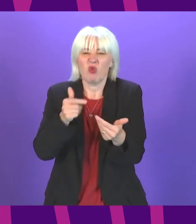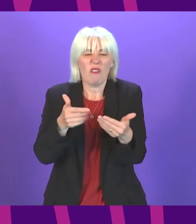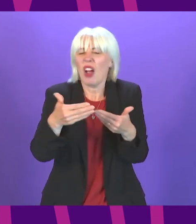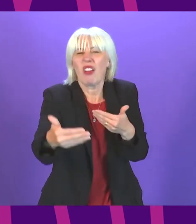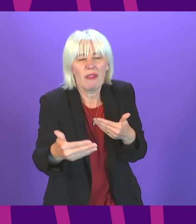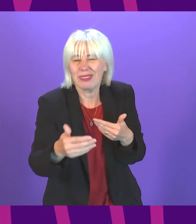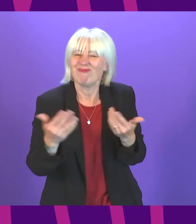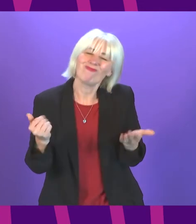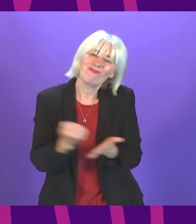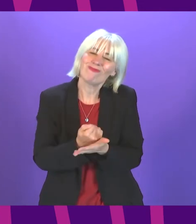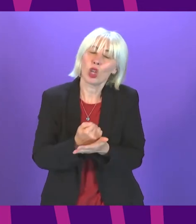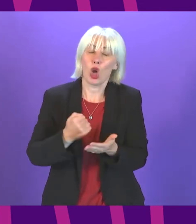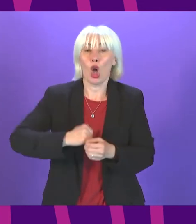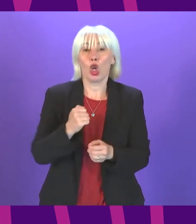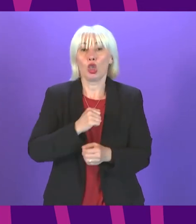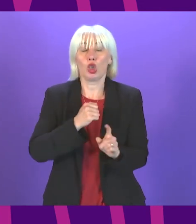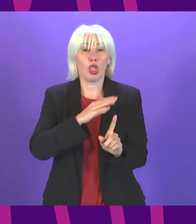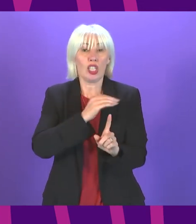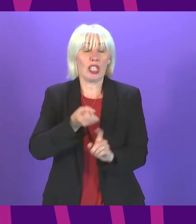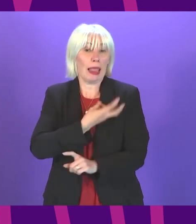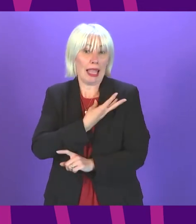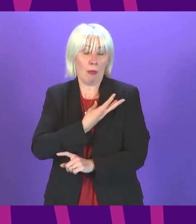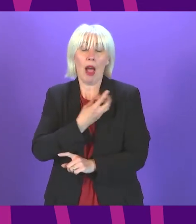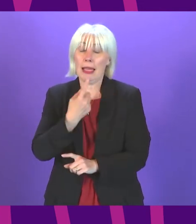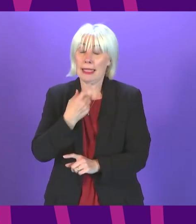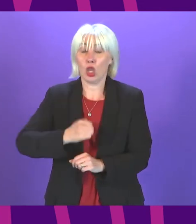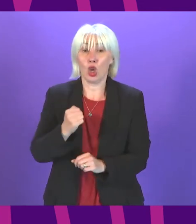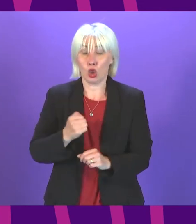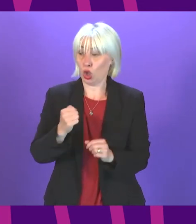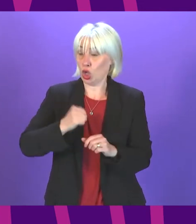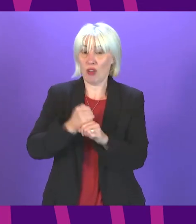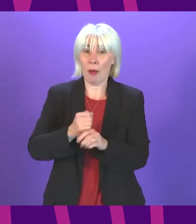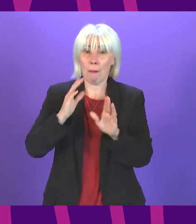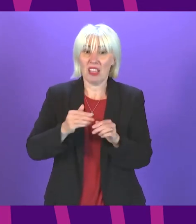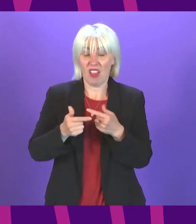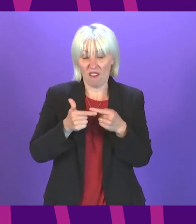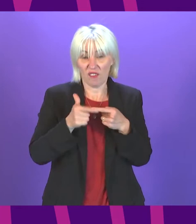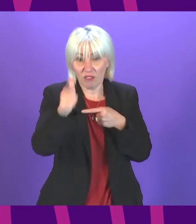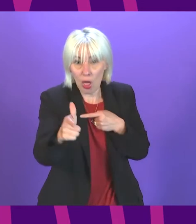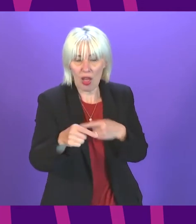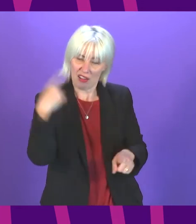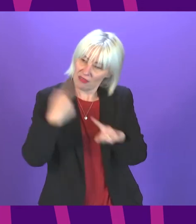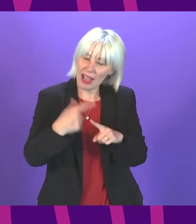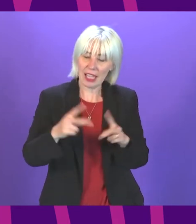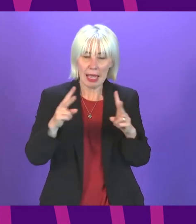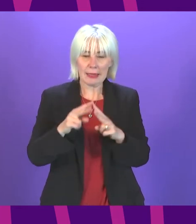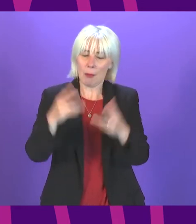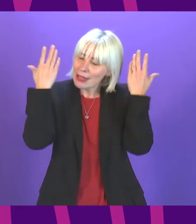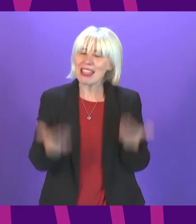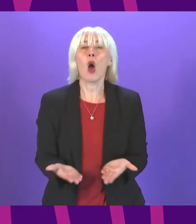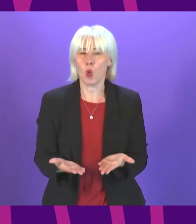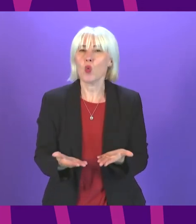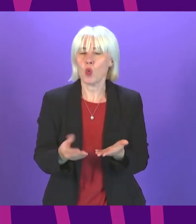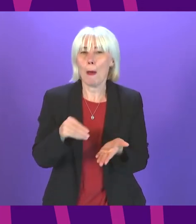be aware that we in Scottish Labour believe that the Scottish government must go further and faster it must double the payment now and